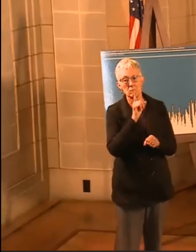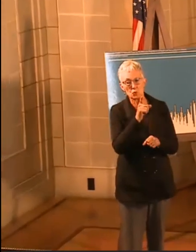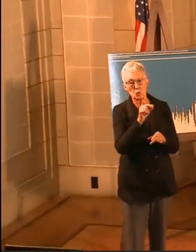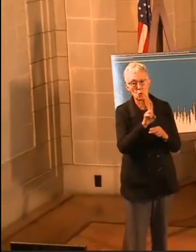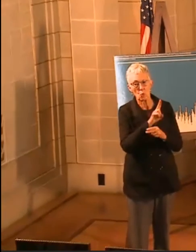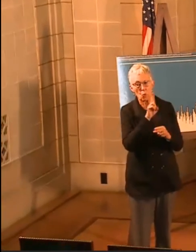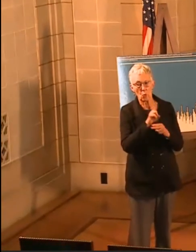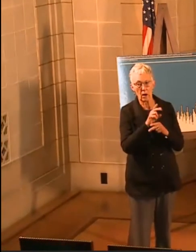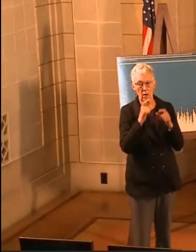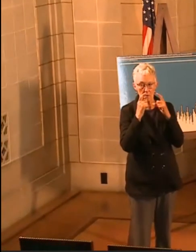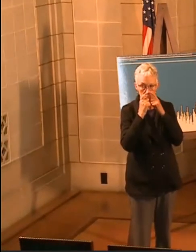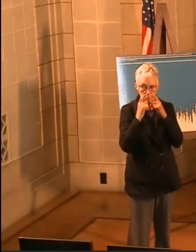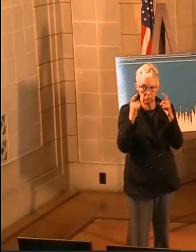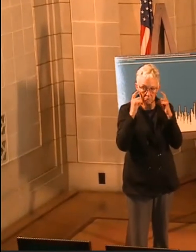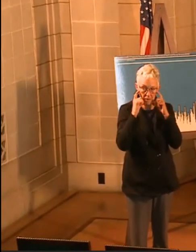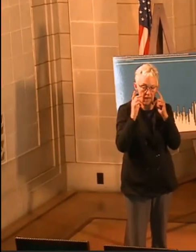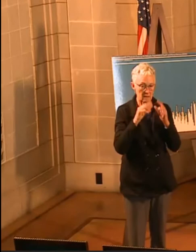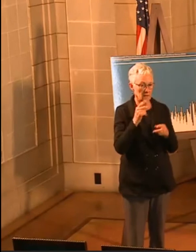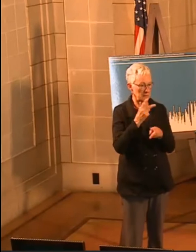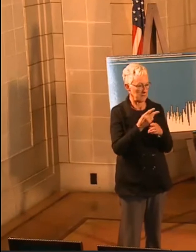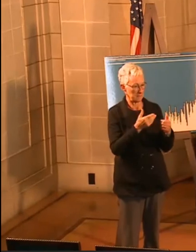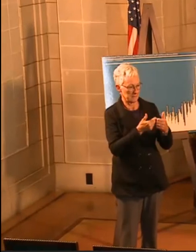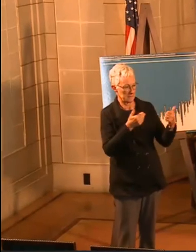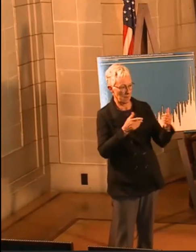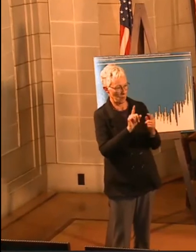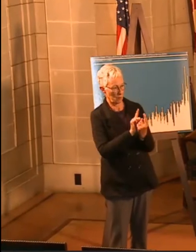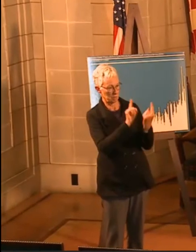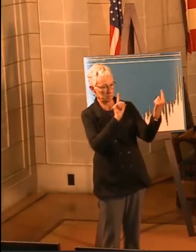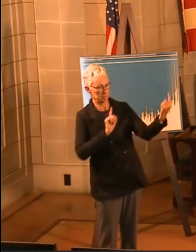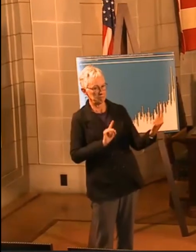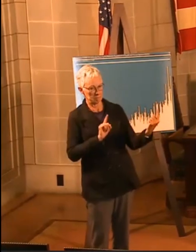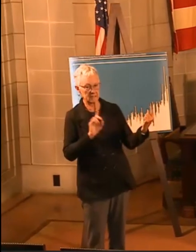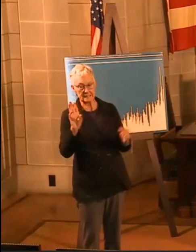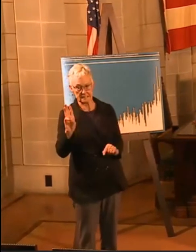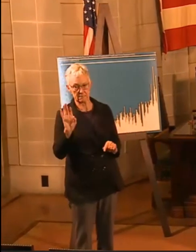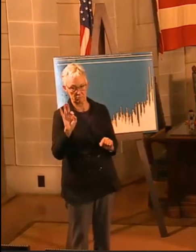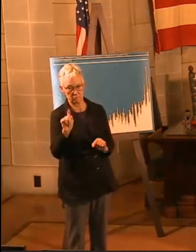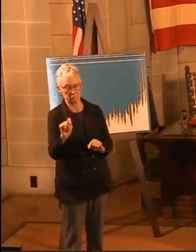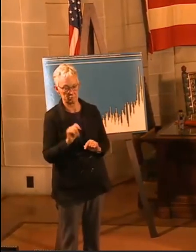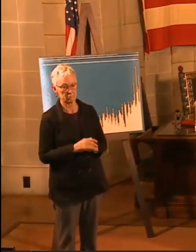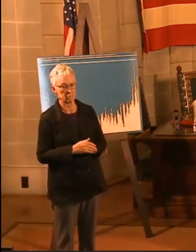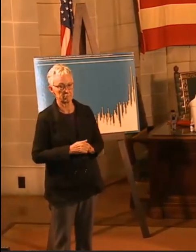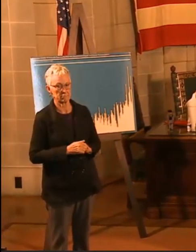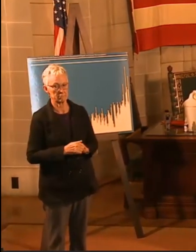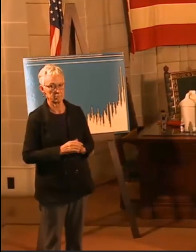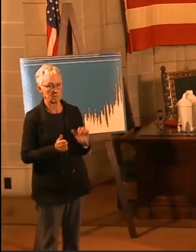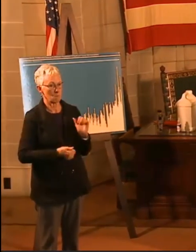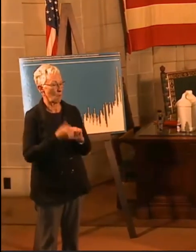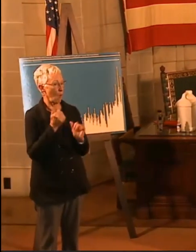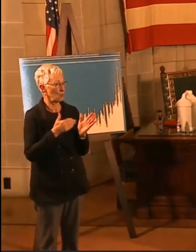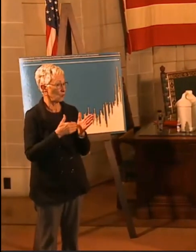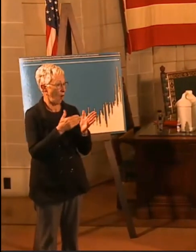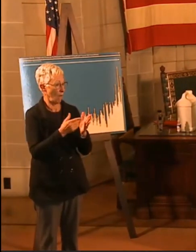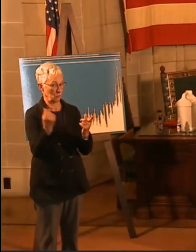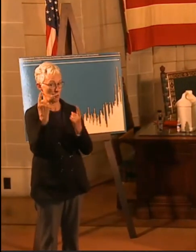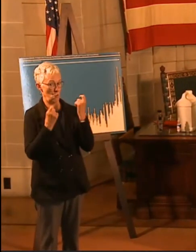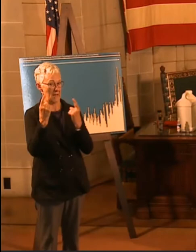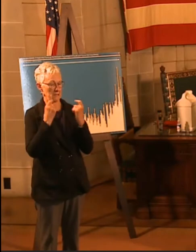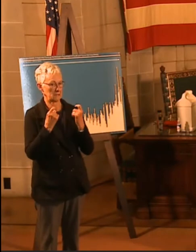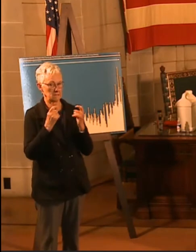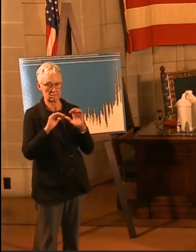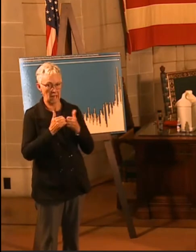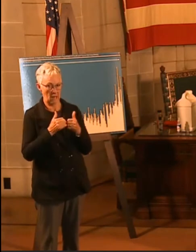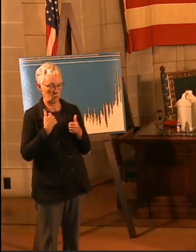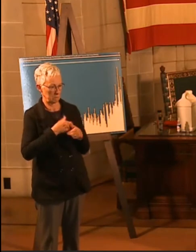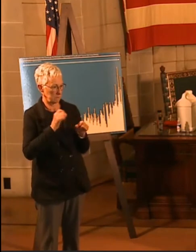between yourself and others. One of the most common questions that we receive is what can be done to keep